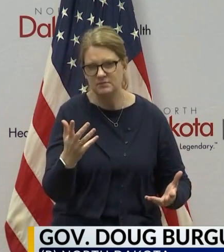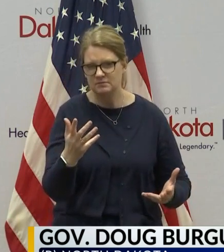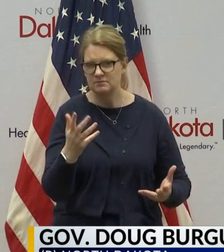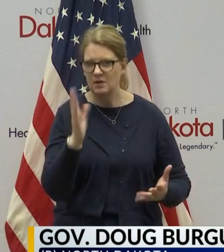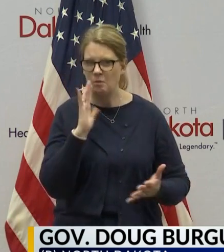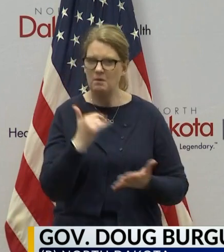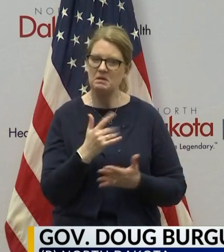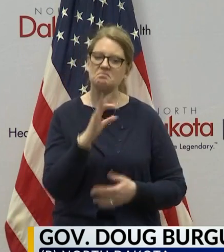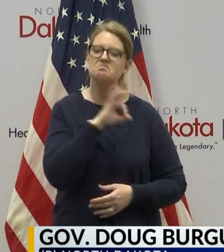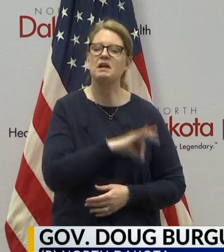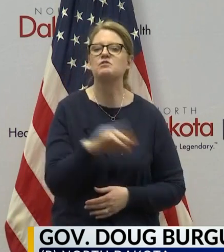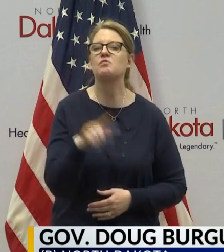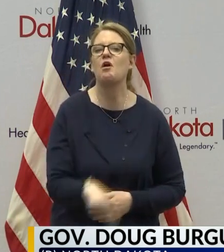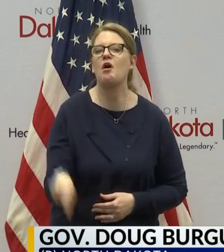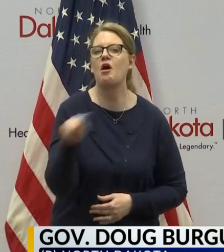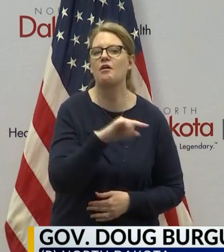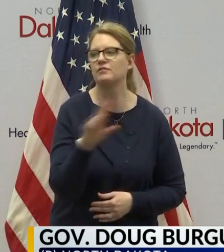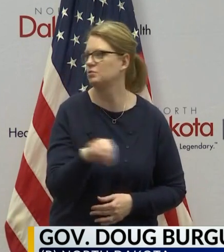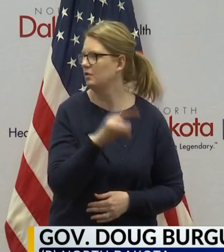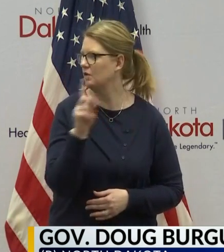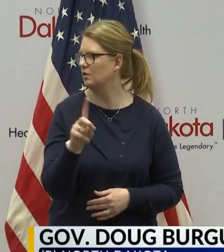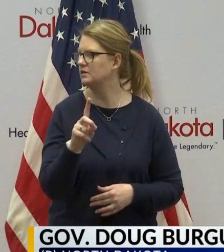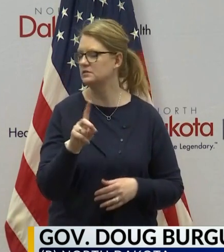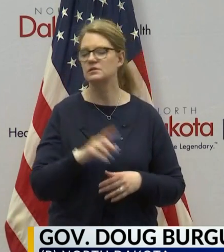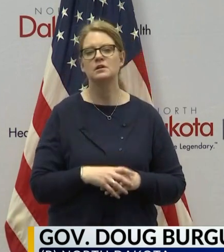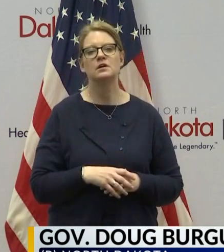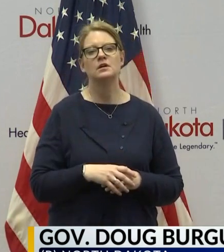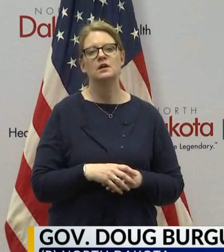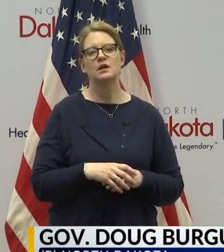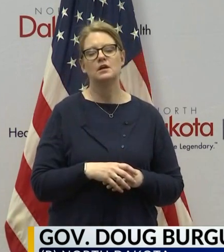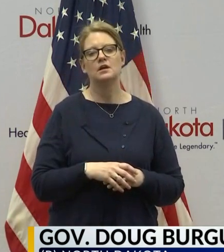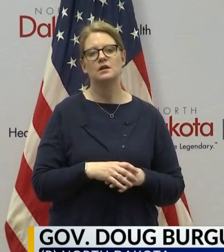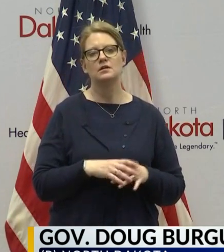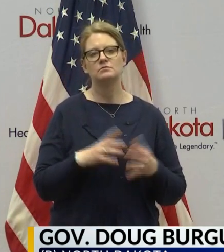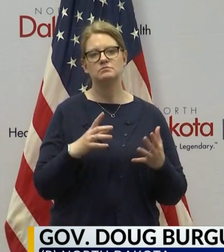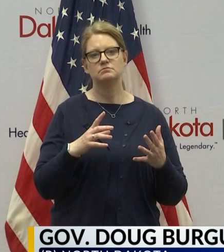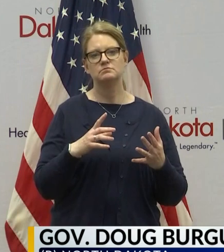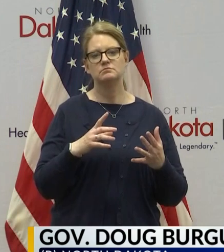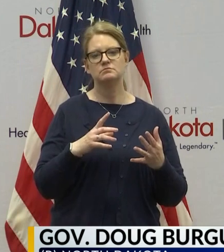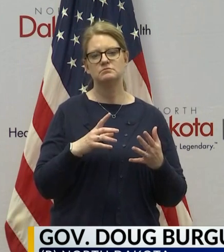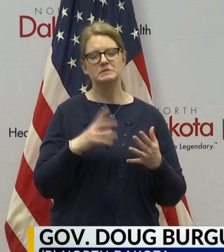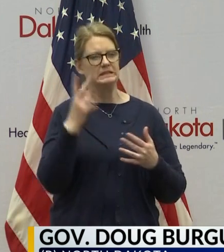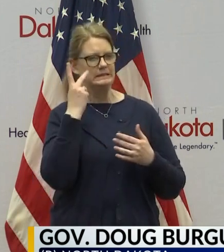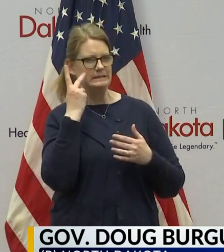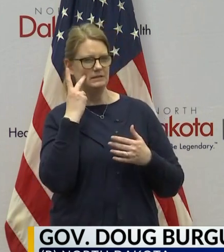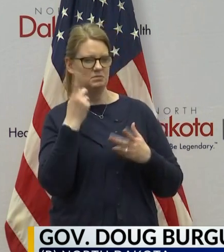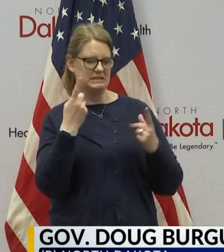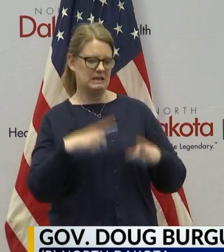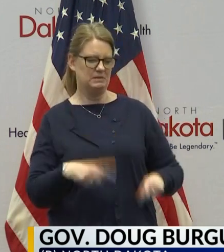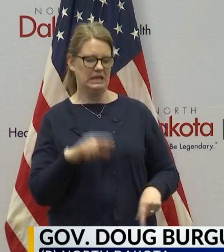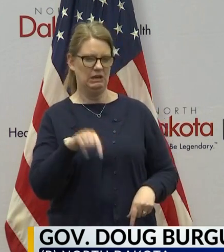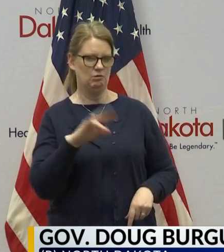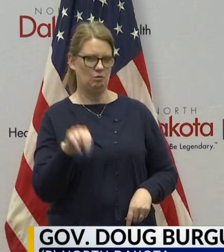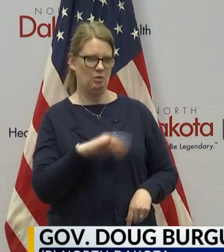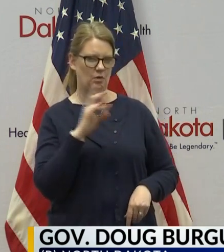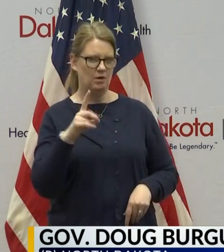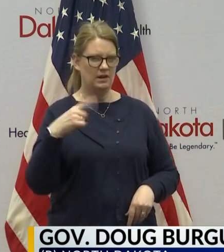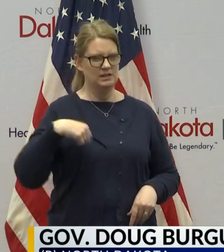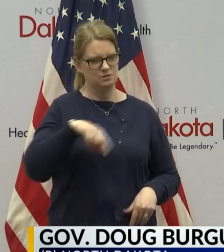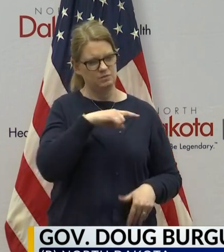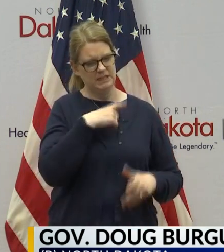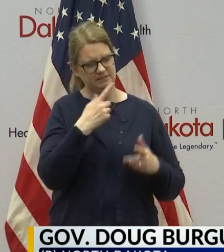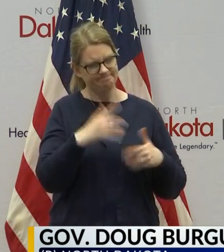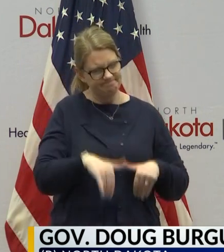Dakotans as we think about where North Dakota stands. In our battle against this deadly virus.